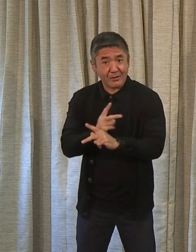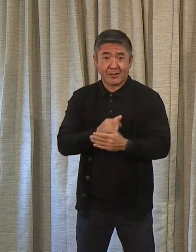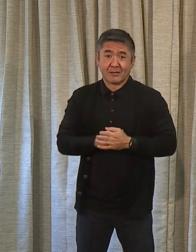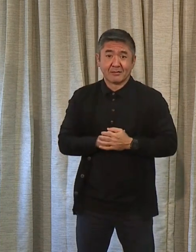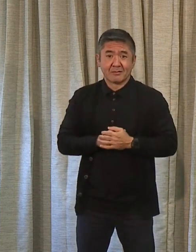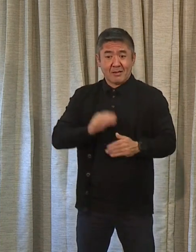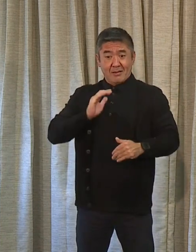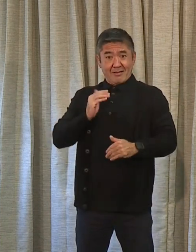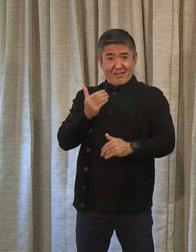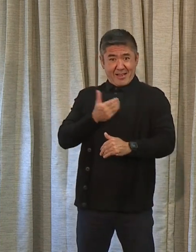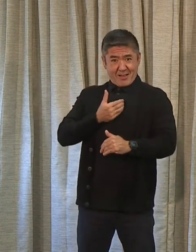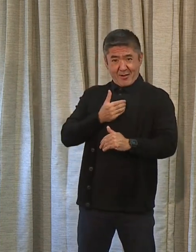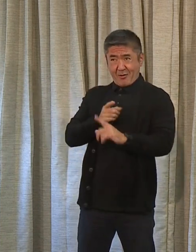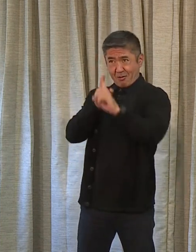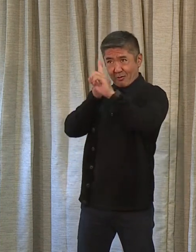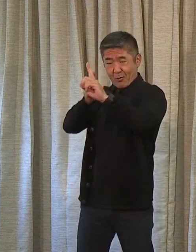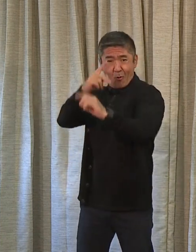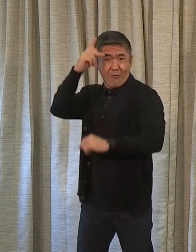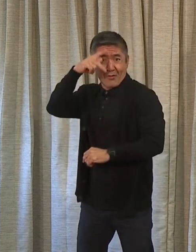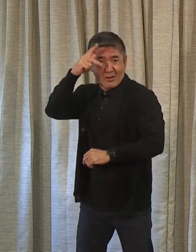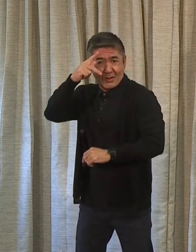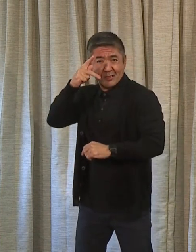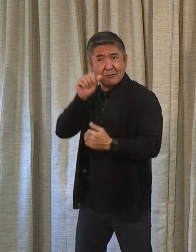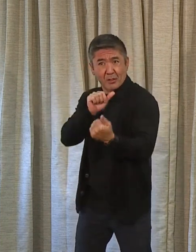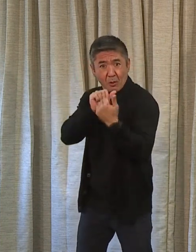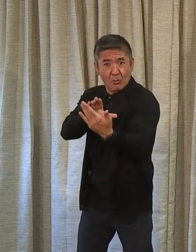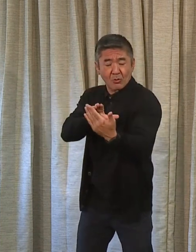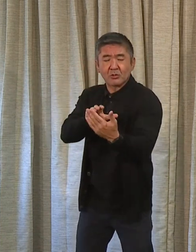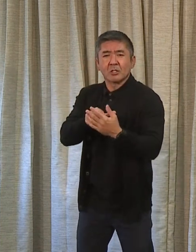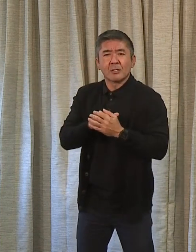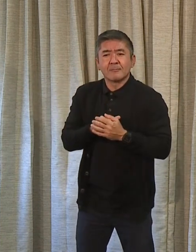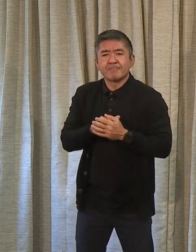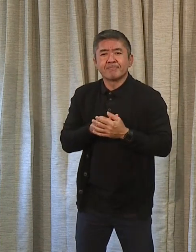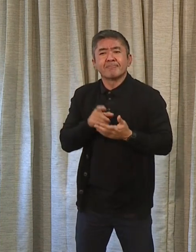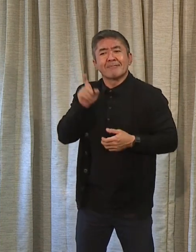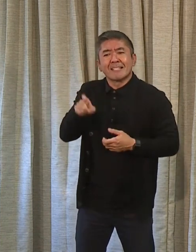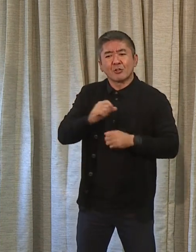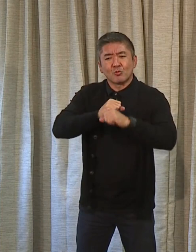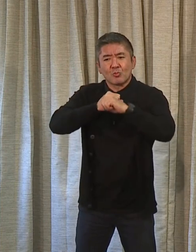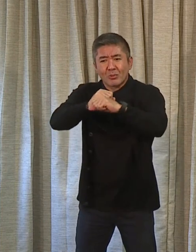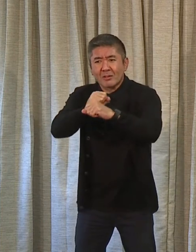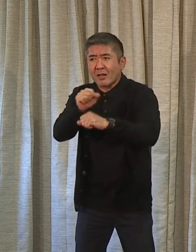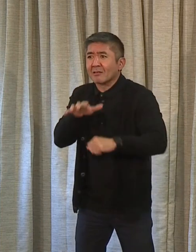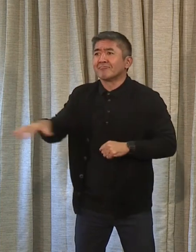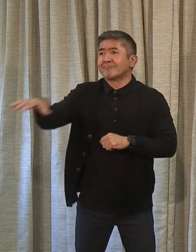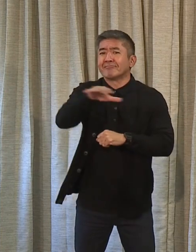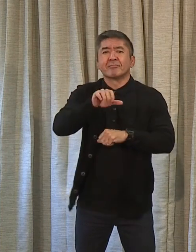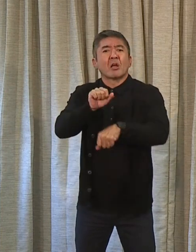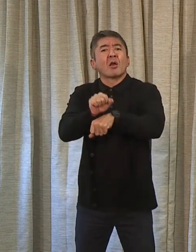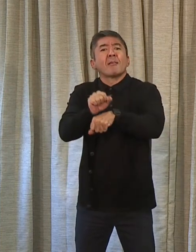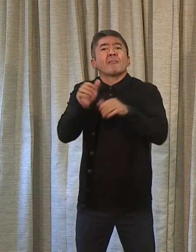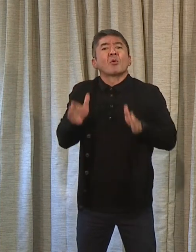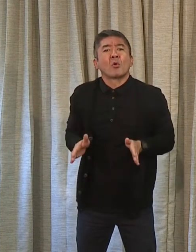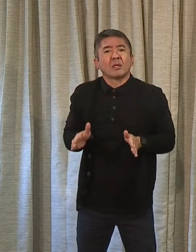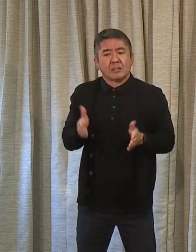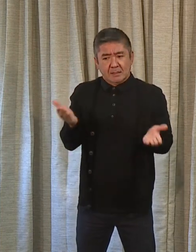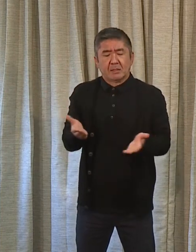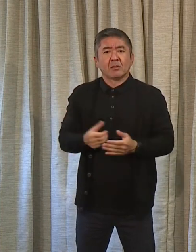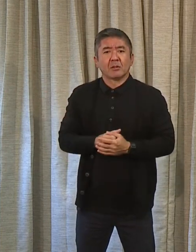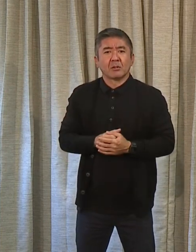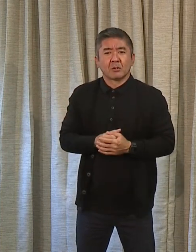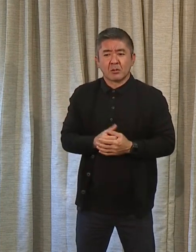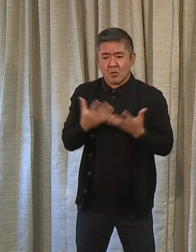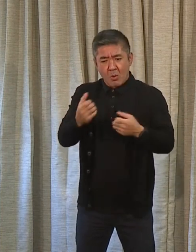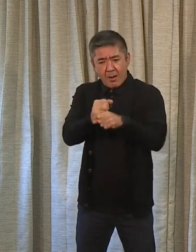operating philosophy, first and foremost, was to protect our employees. You know, we determined that we wanted